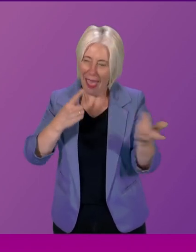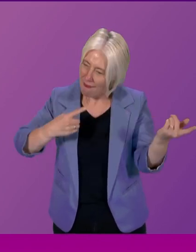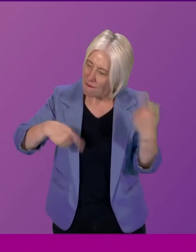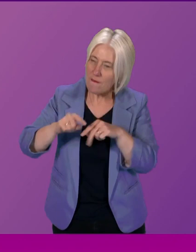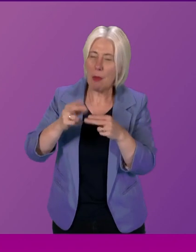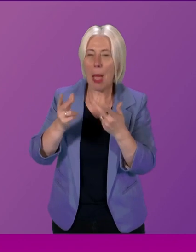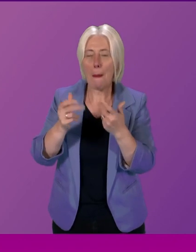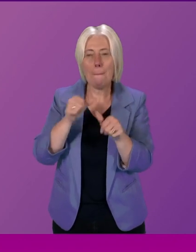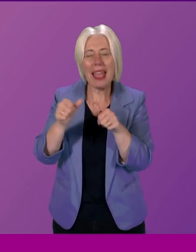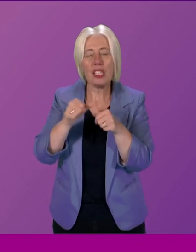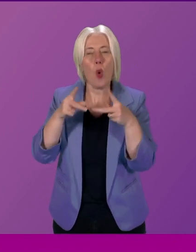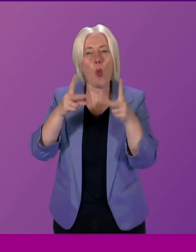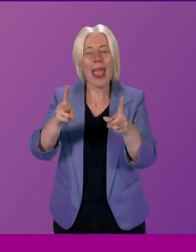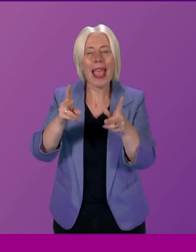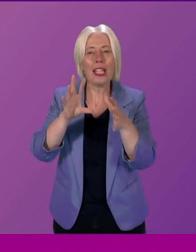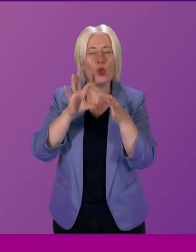a better